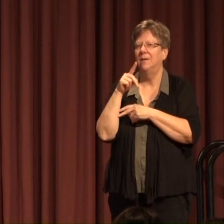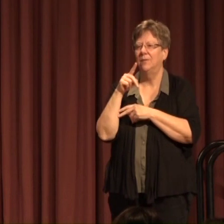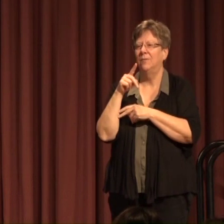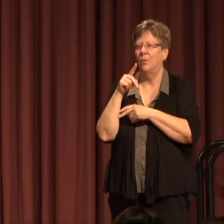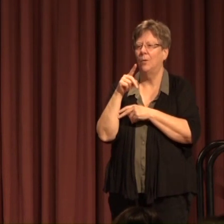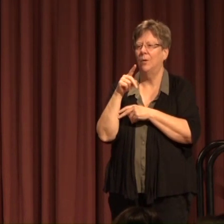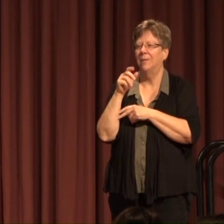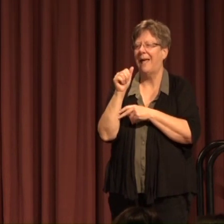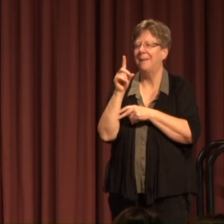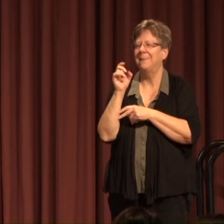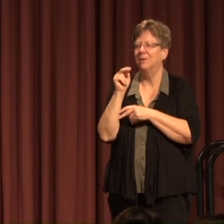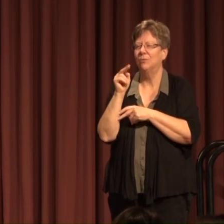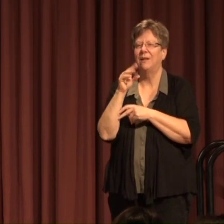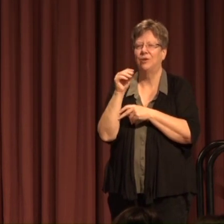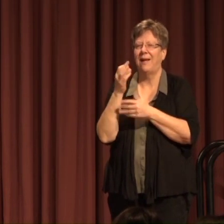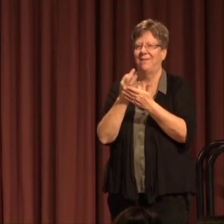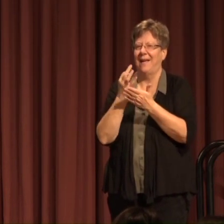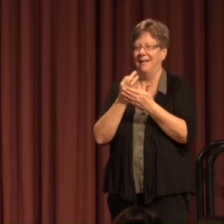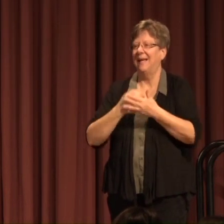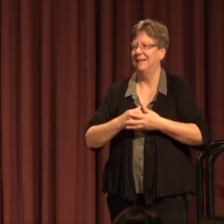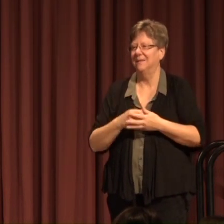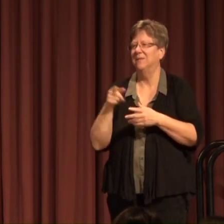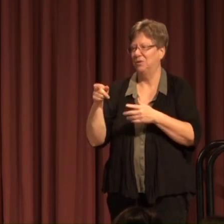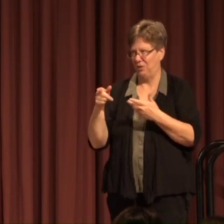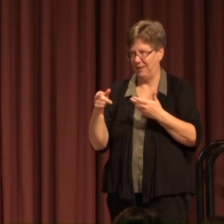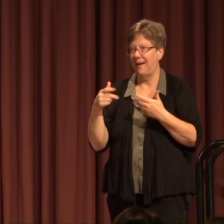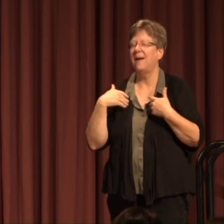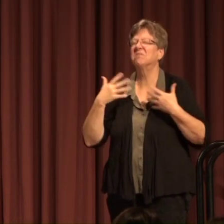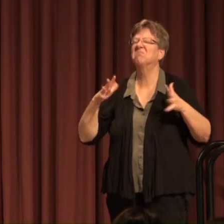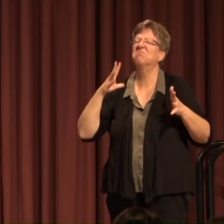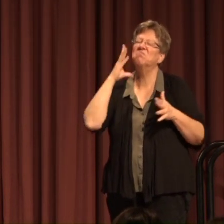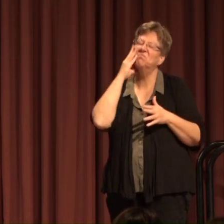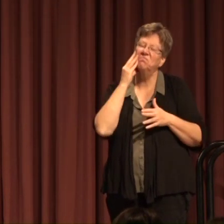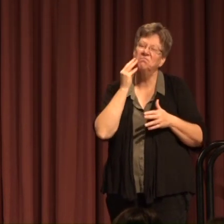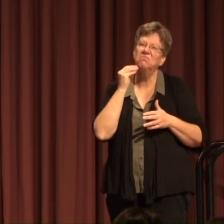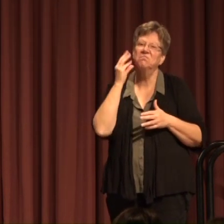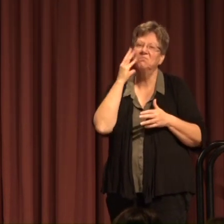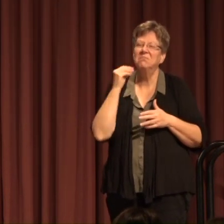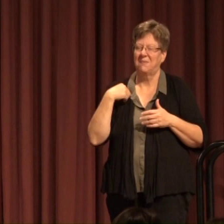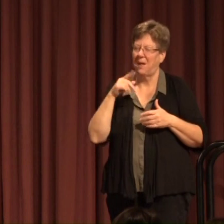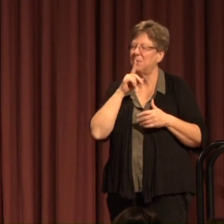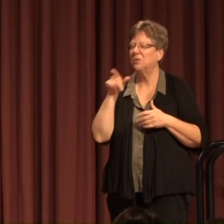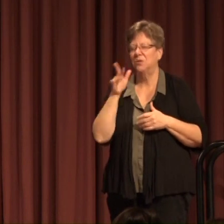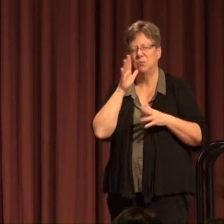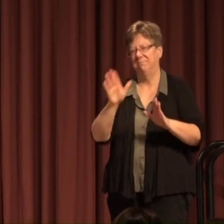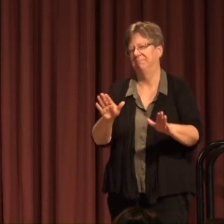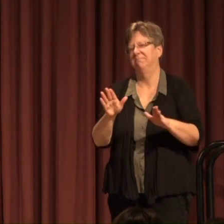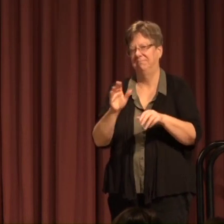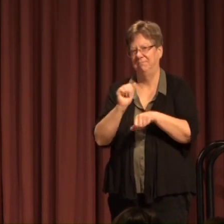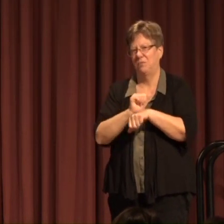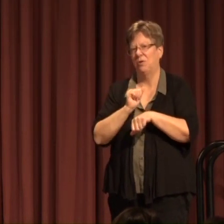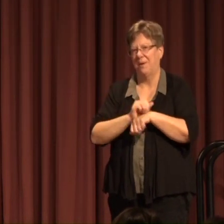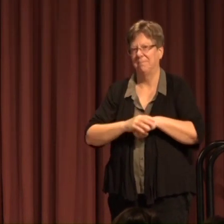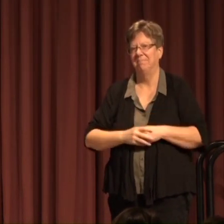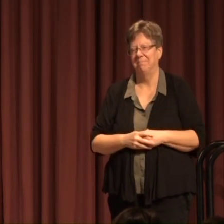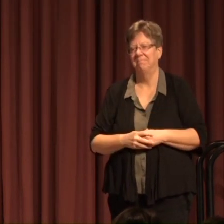For administration and finance And she has a lot of experience And I'm sure she'll do a great job